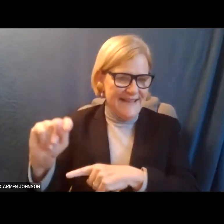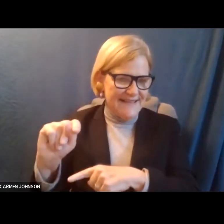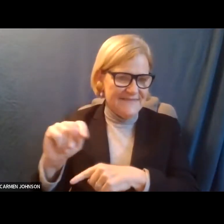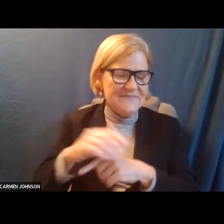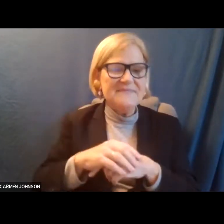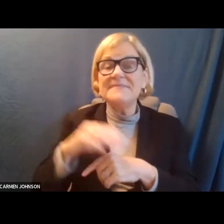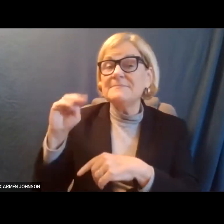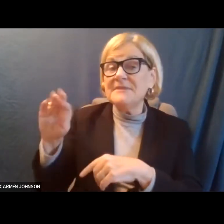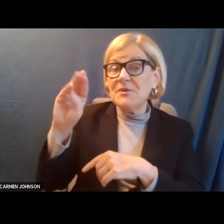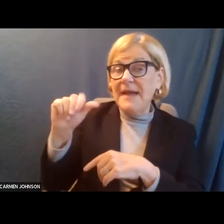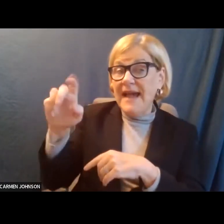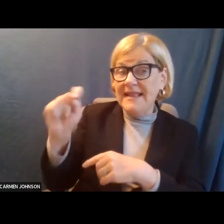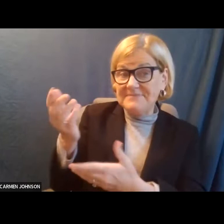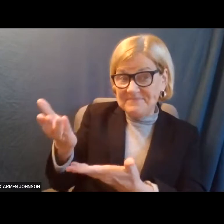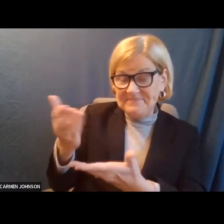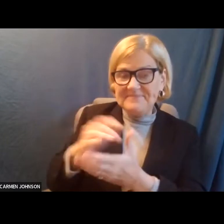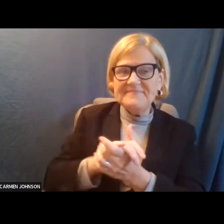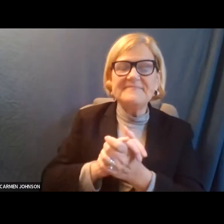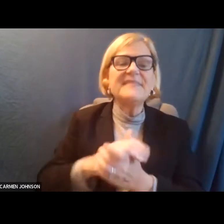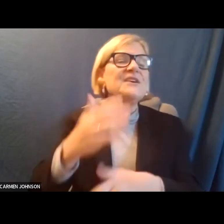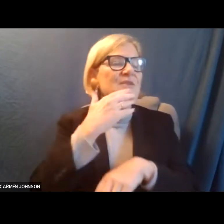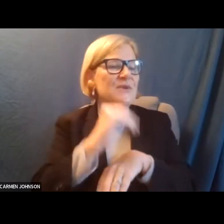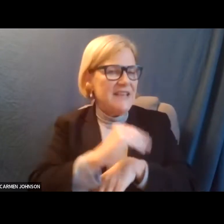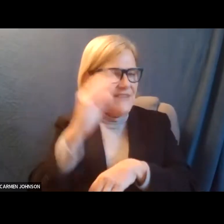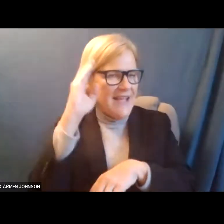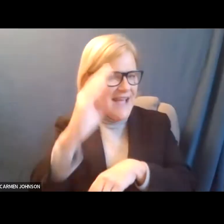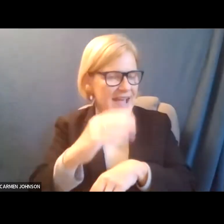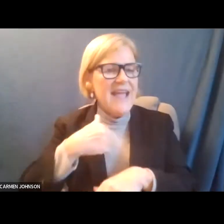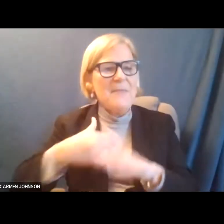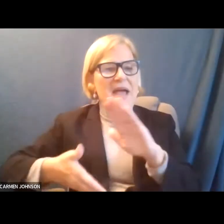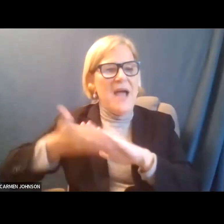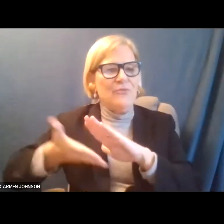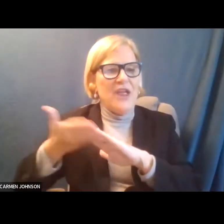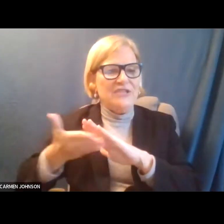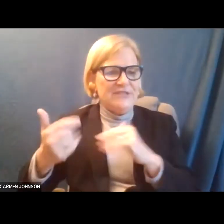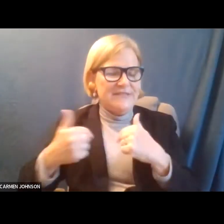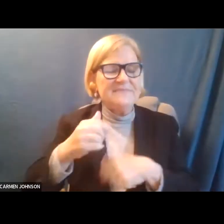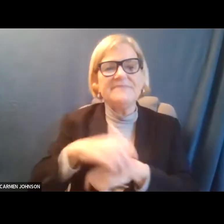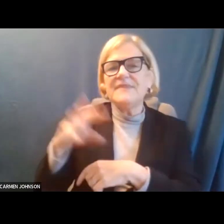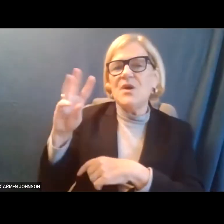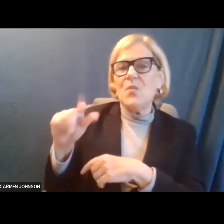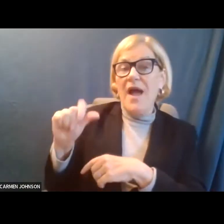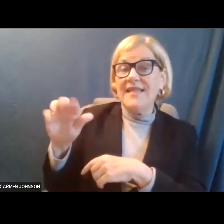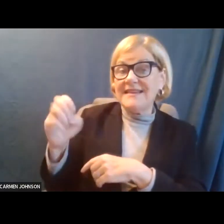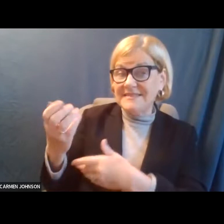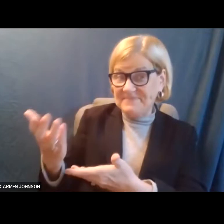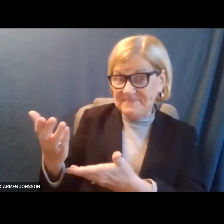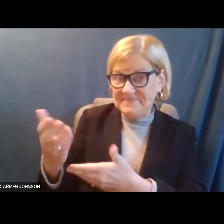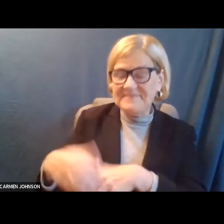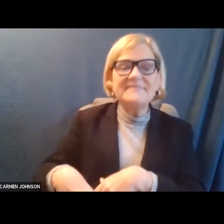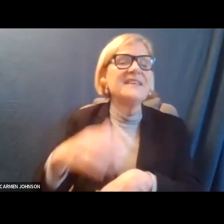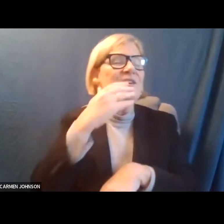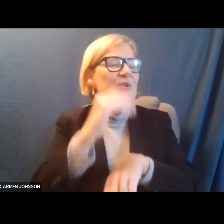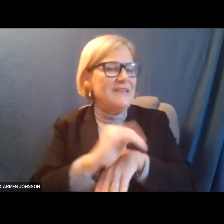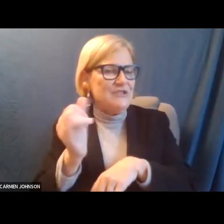Mr. Mallett. Good evening, Andre Mallett, operations. Mr. Wallace. Good